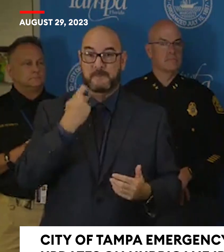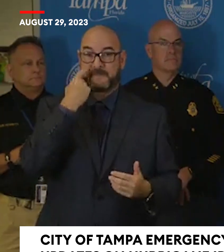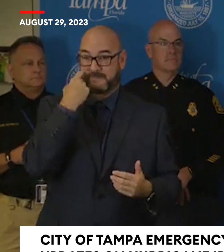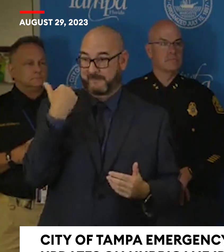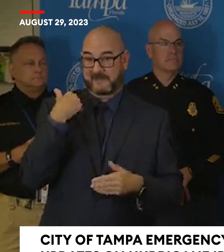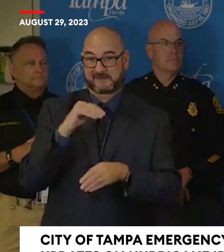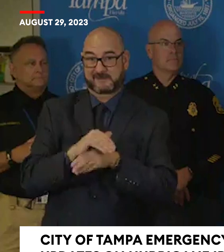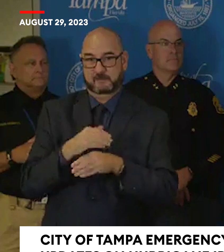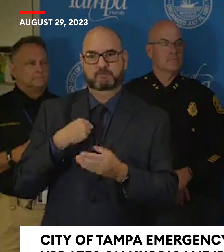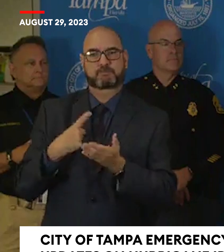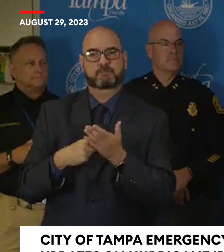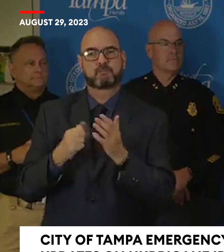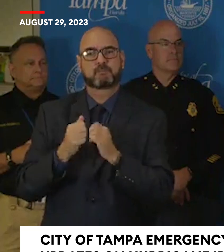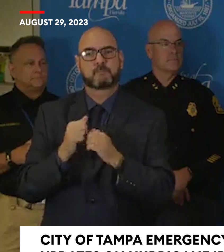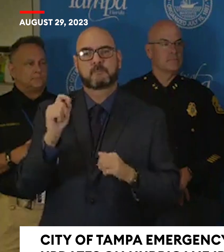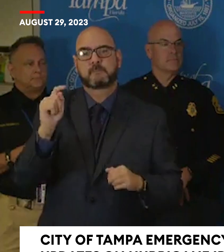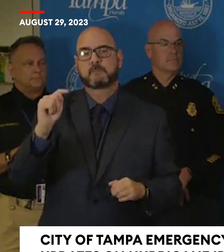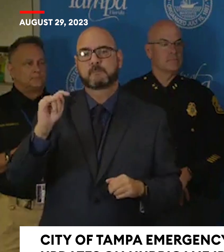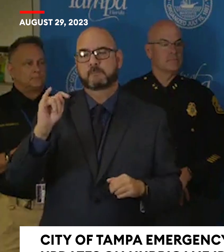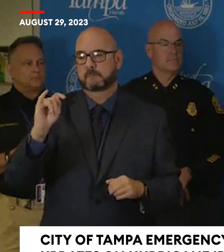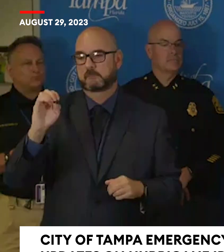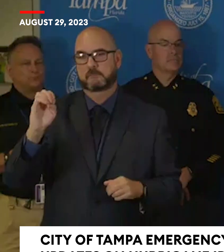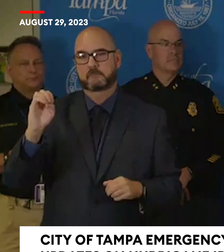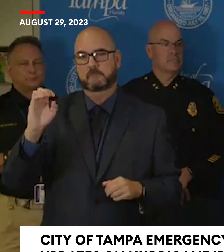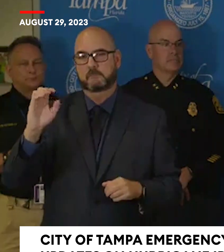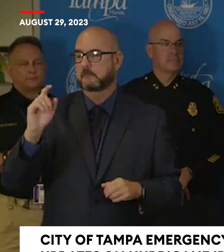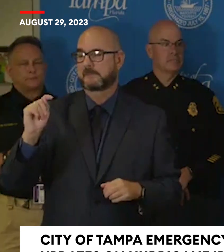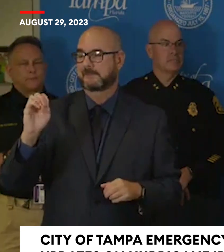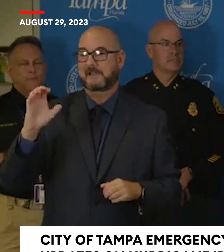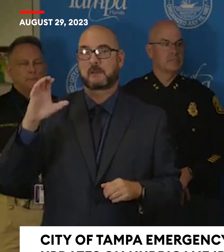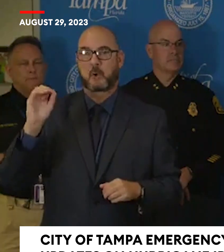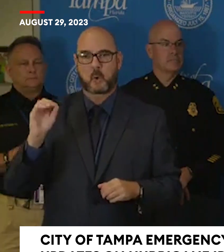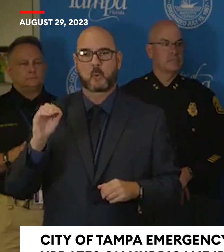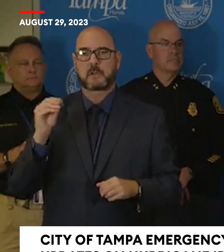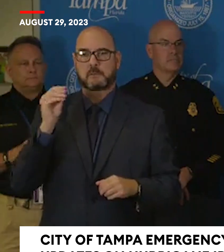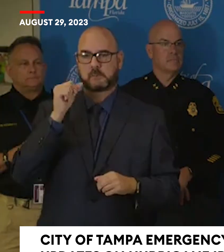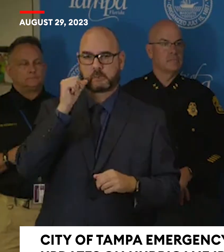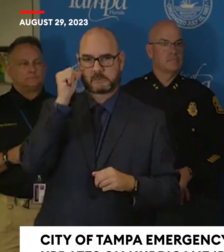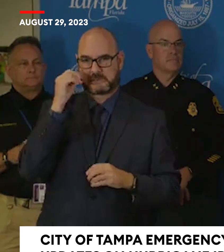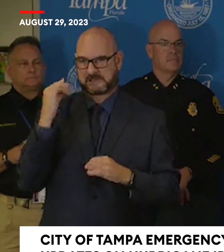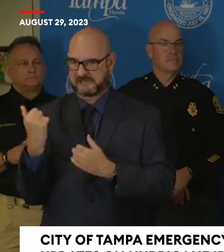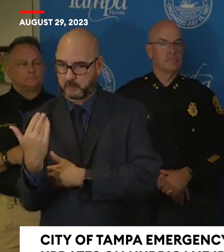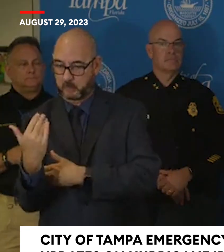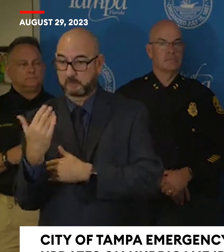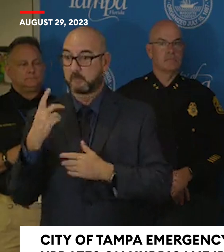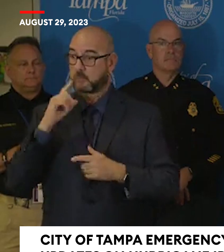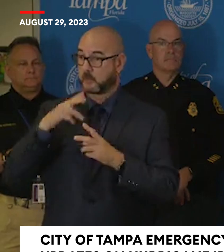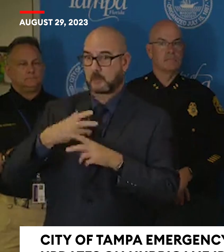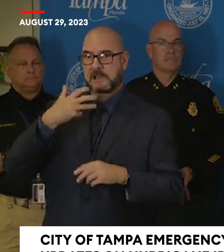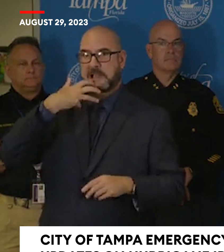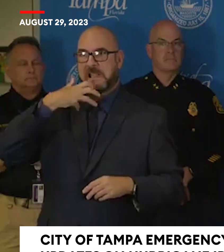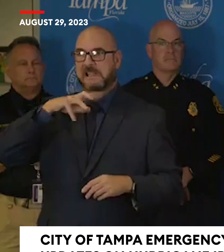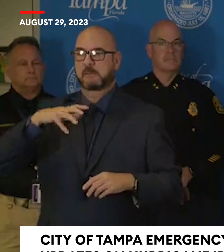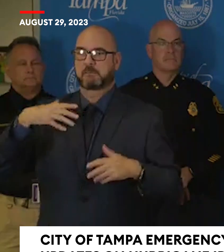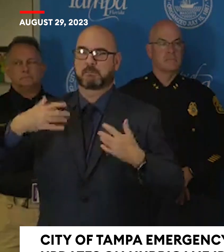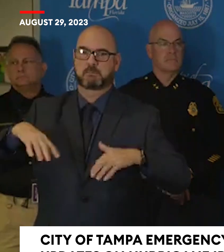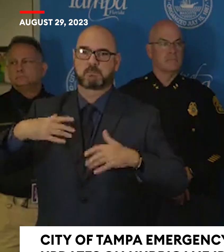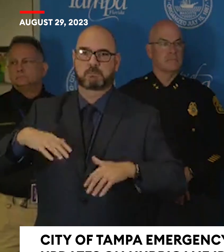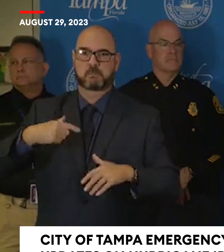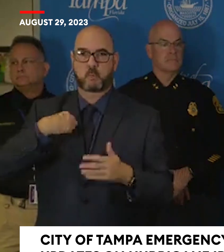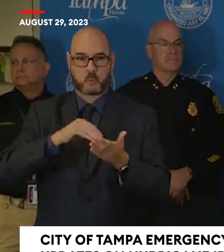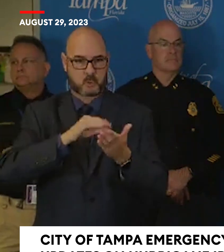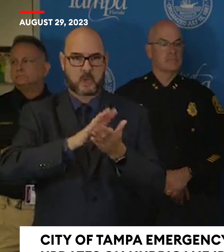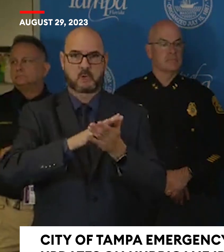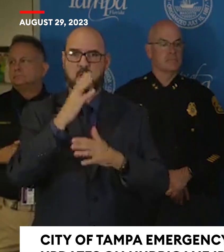with Archie Collins last night and this morning about the heat as well. You know, we've, we've had record temperatures here in our